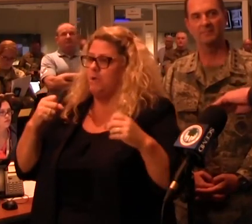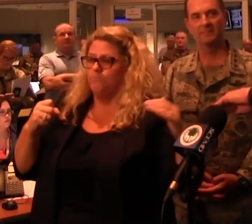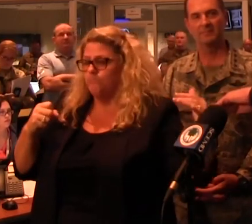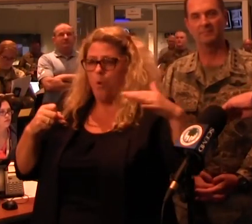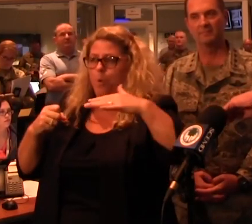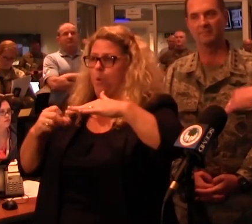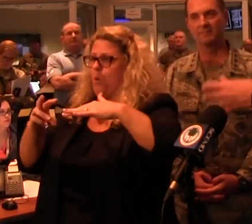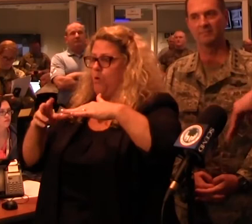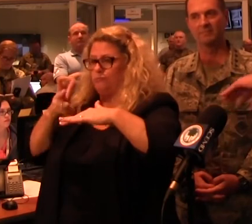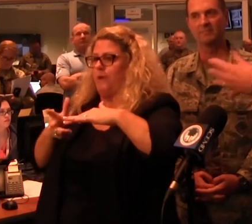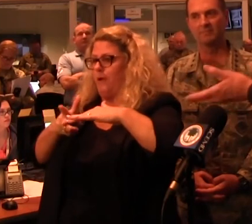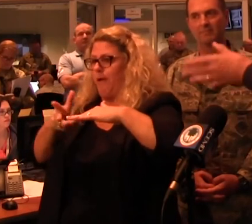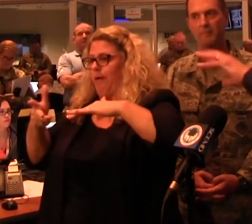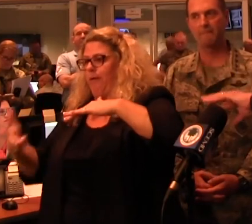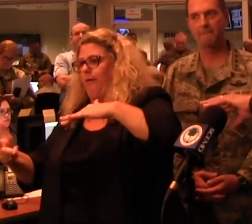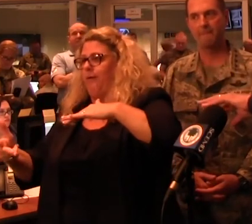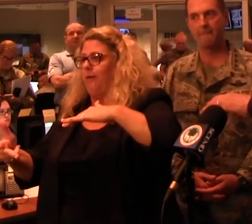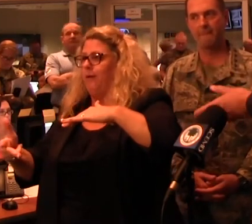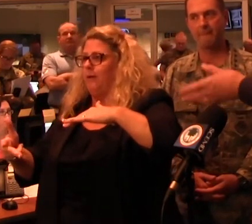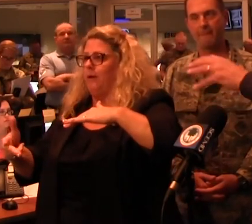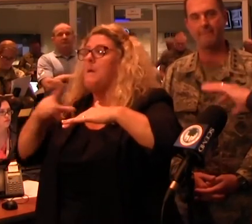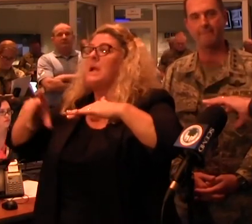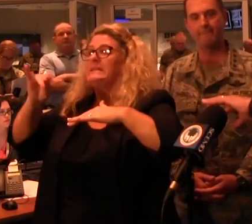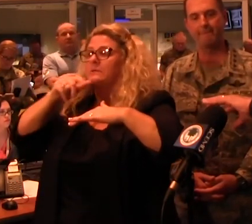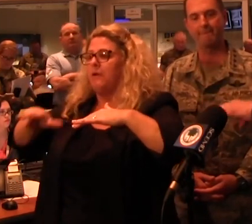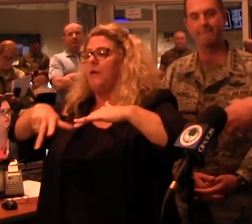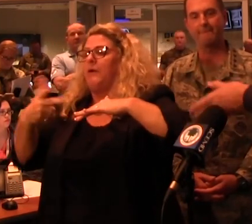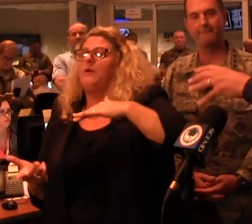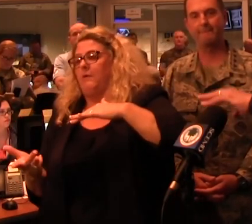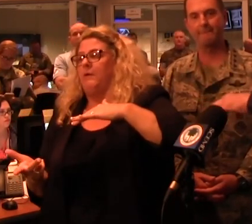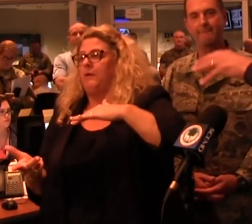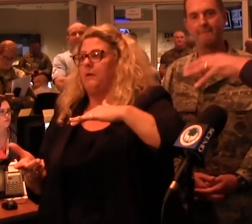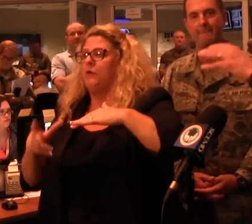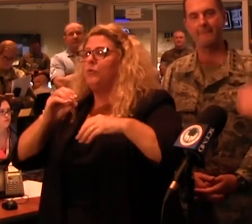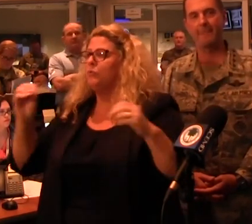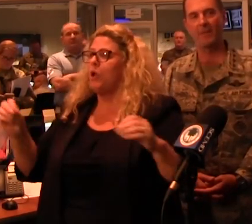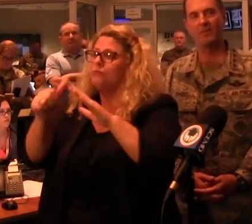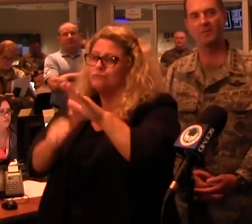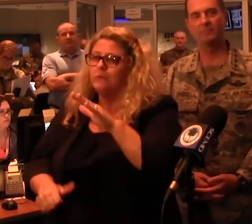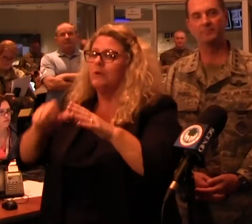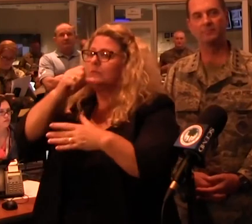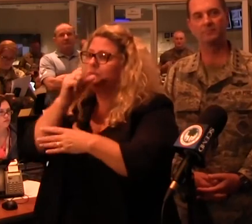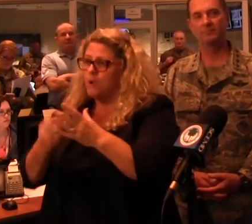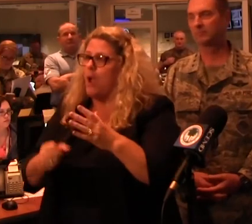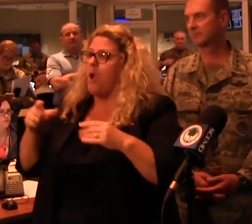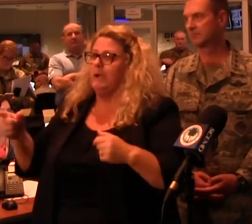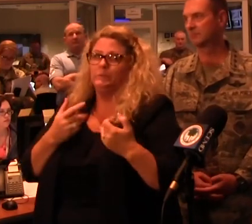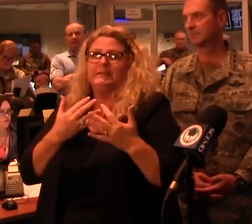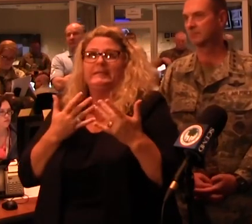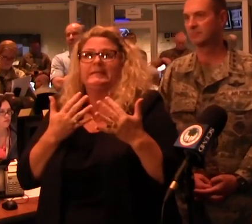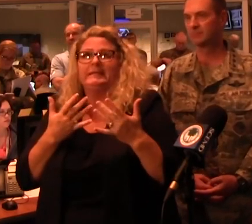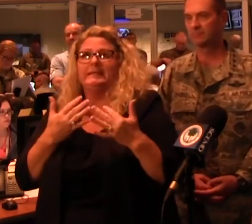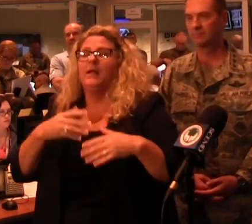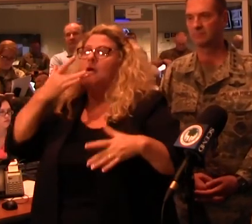side of the road. Fortunately, their vehicle did not overturn. They did not drown. They were not hurt. They were sitting there waiting to be rescued. And we're happy